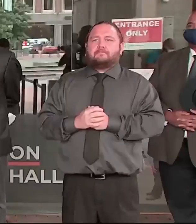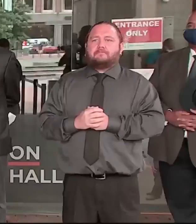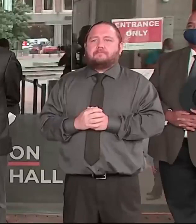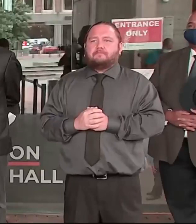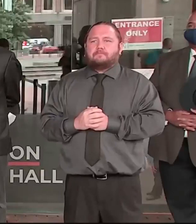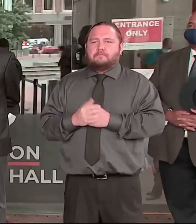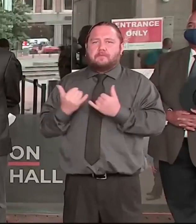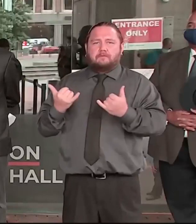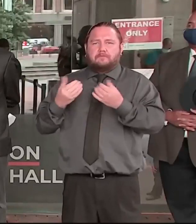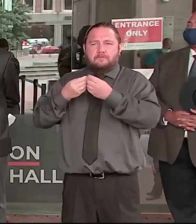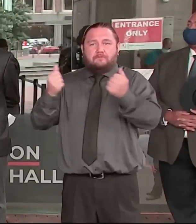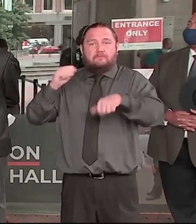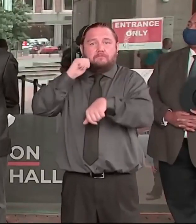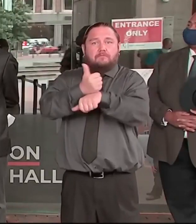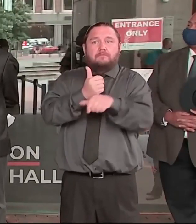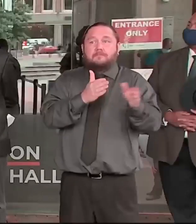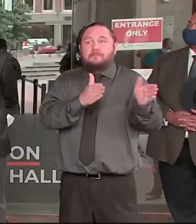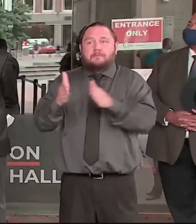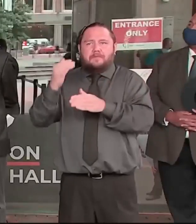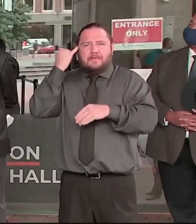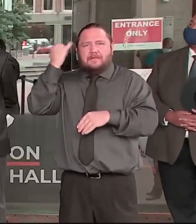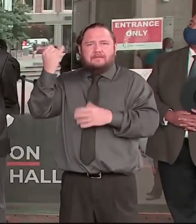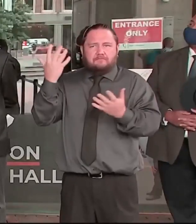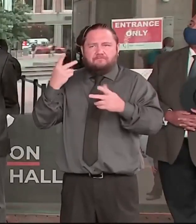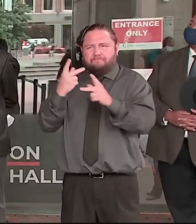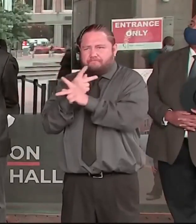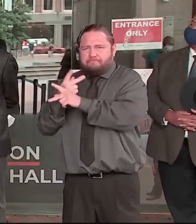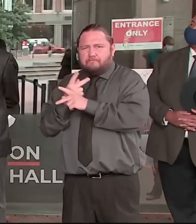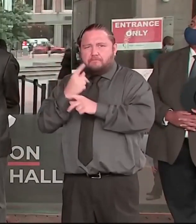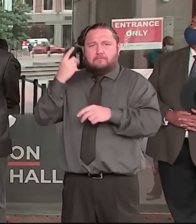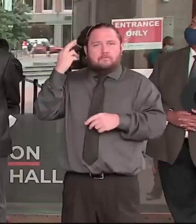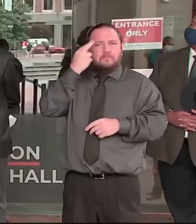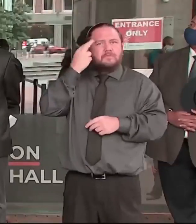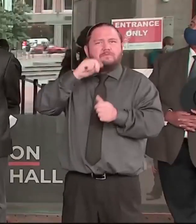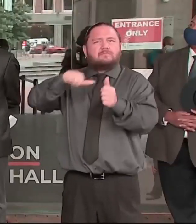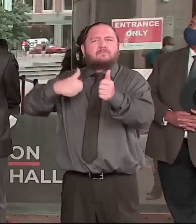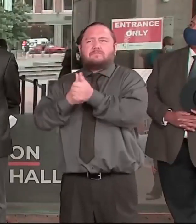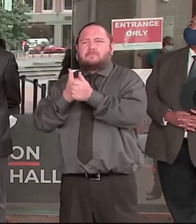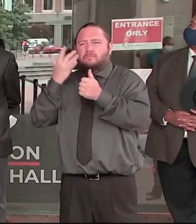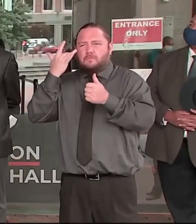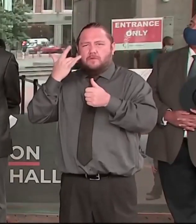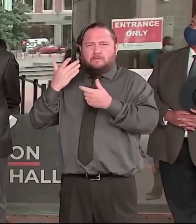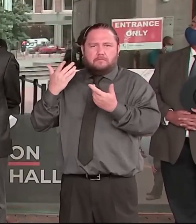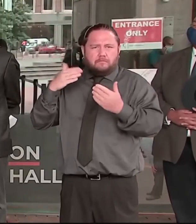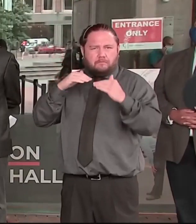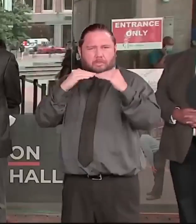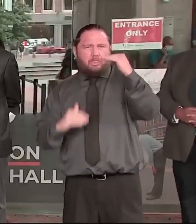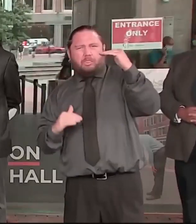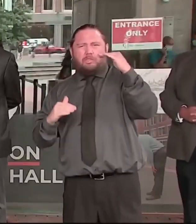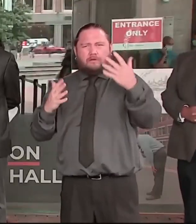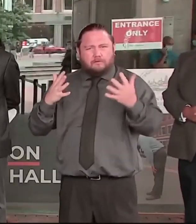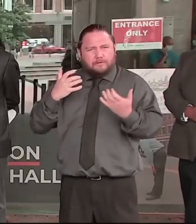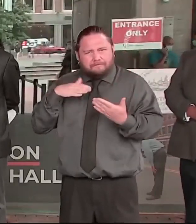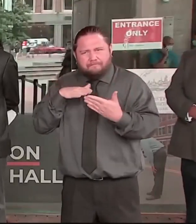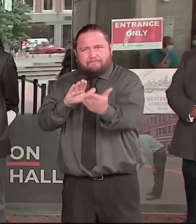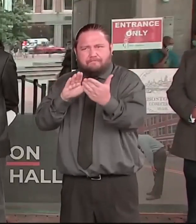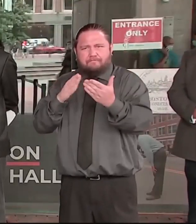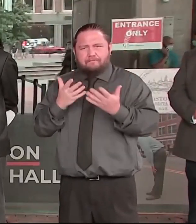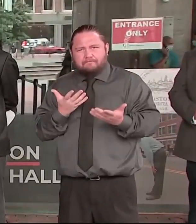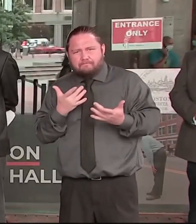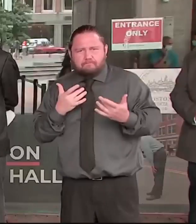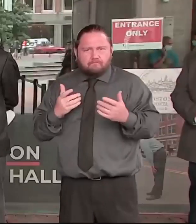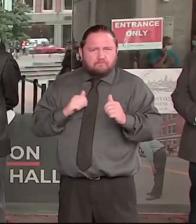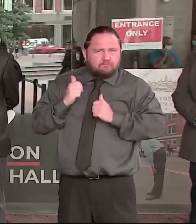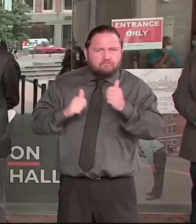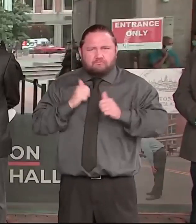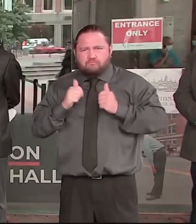them. We will continue our engagement of historically underserved communities to be at the table for decision-making and ensure we're moving